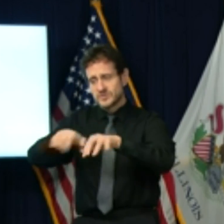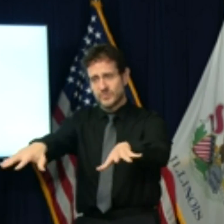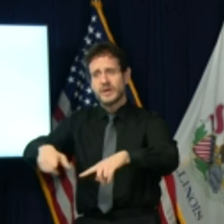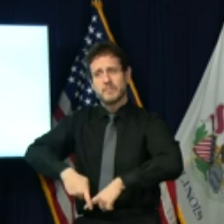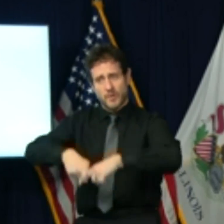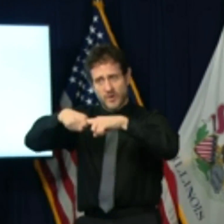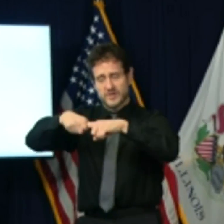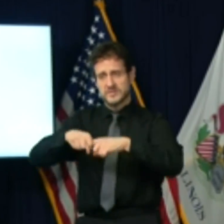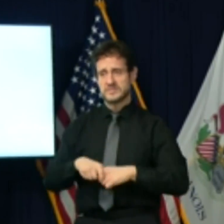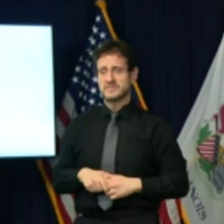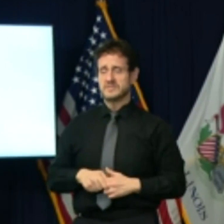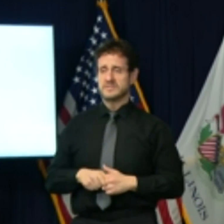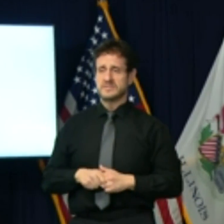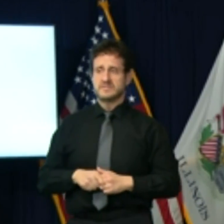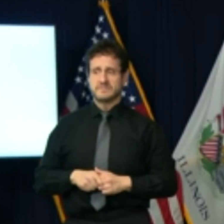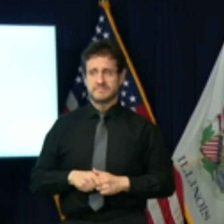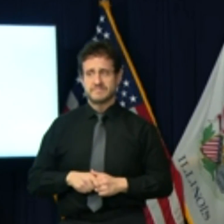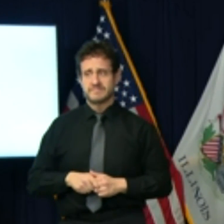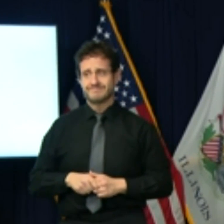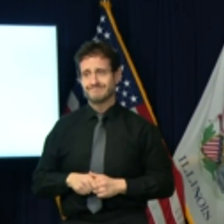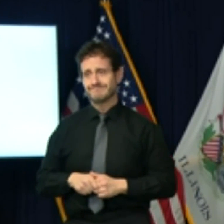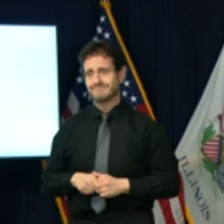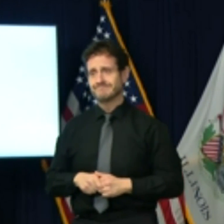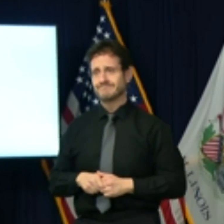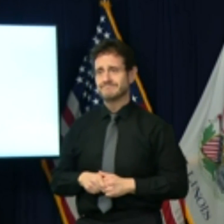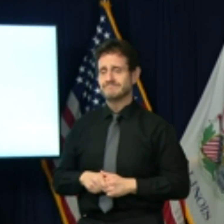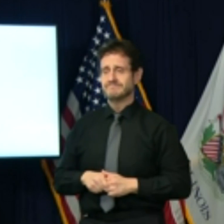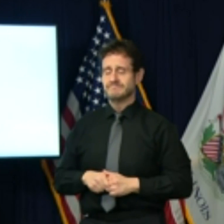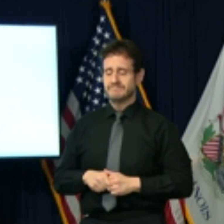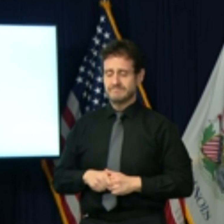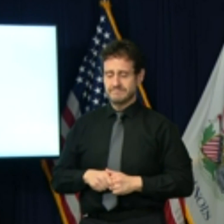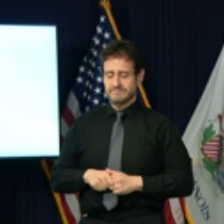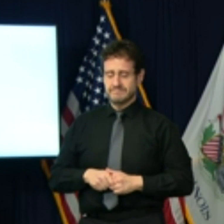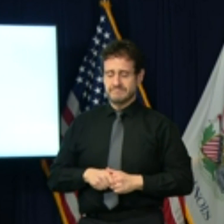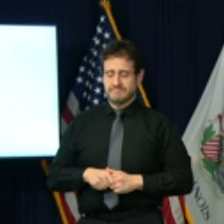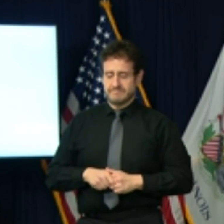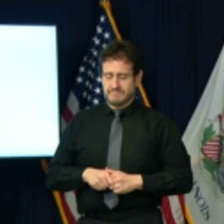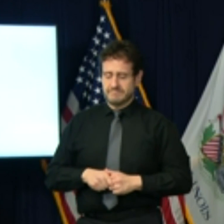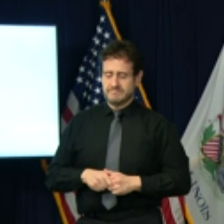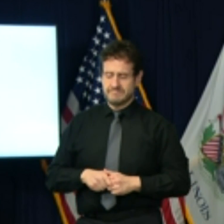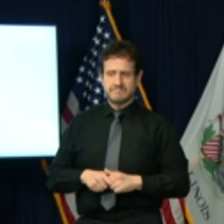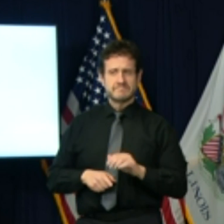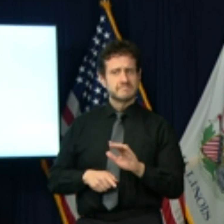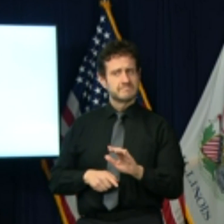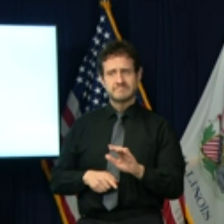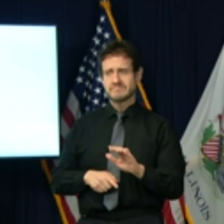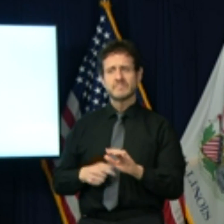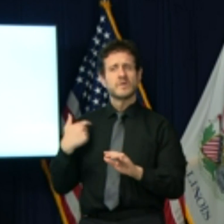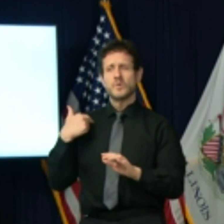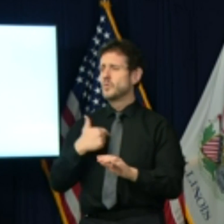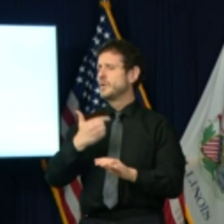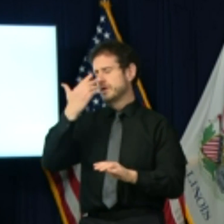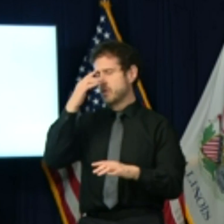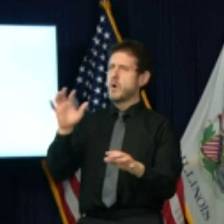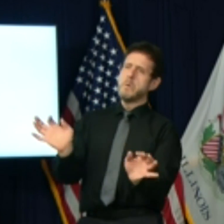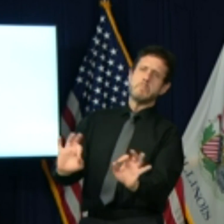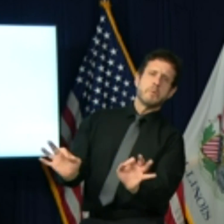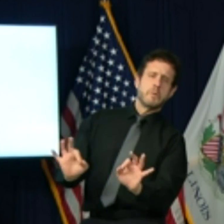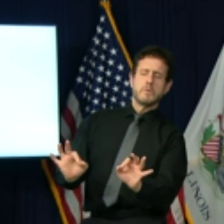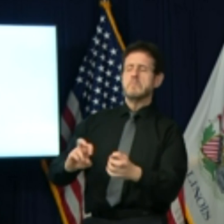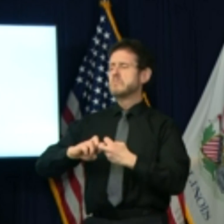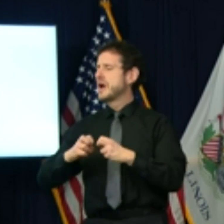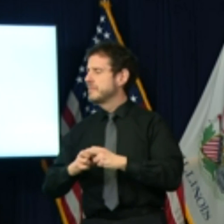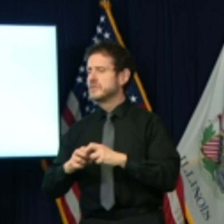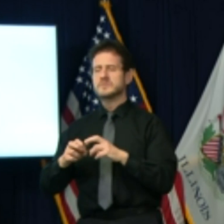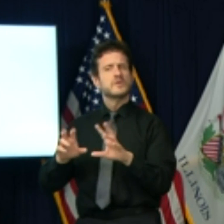Nobody takes this lightly. No one is ignorant to the acute difficulties that so many people and industries